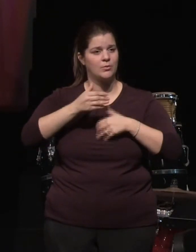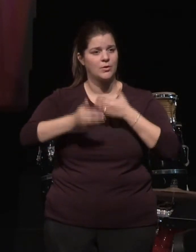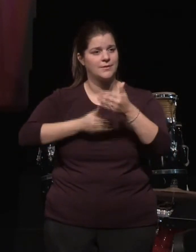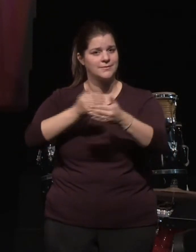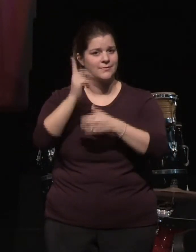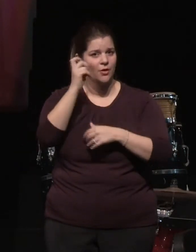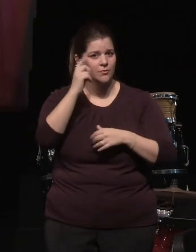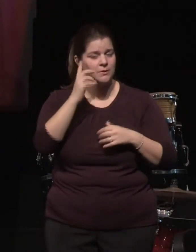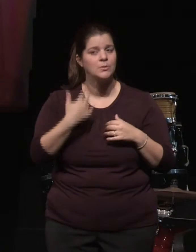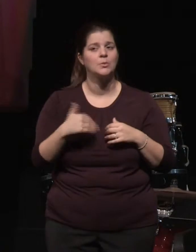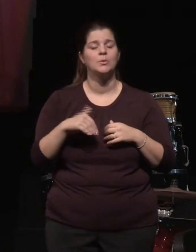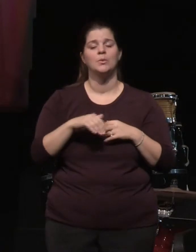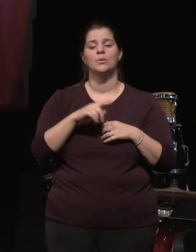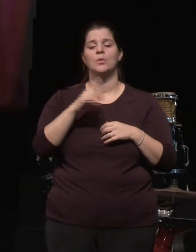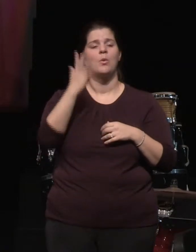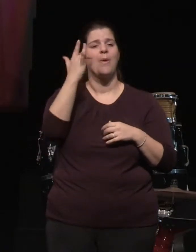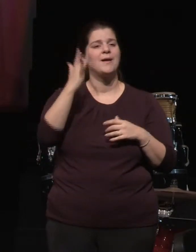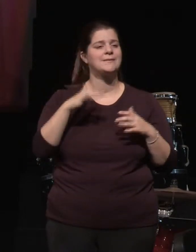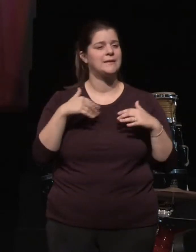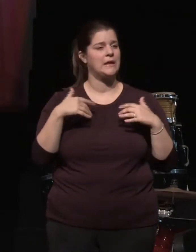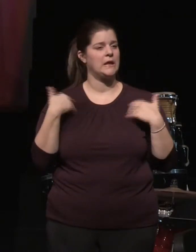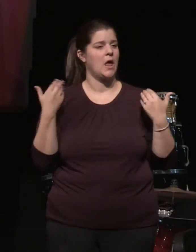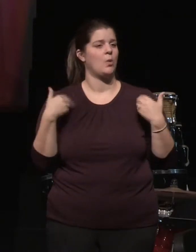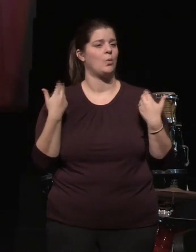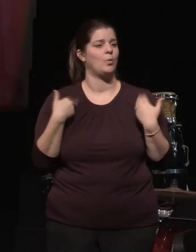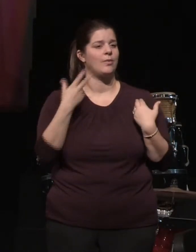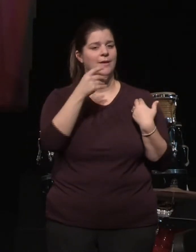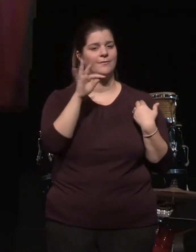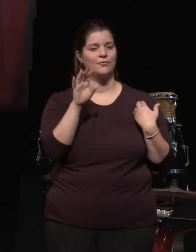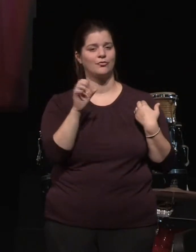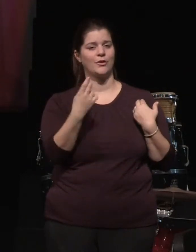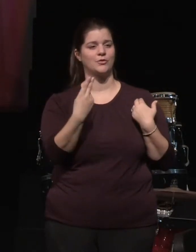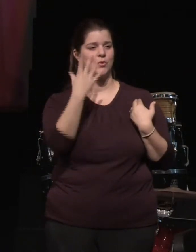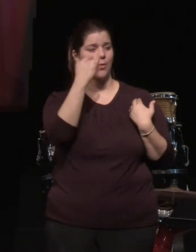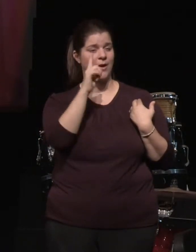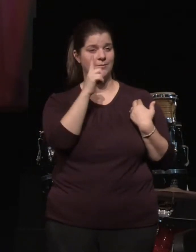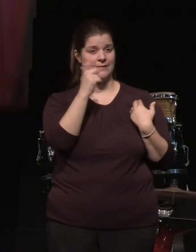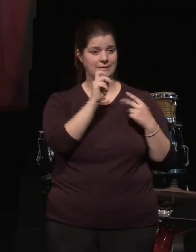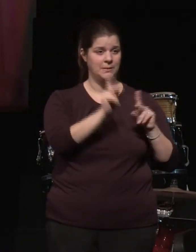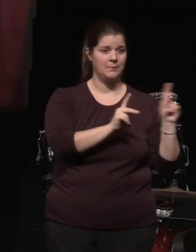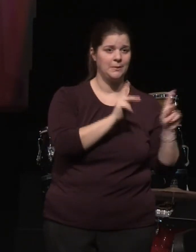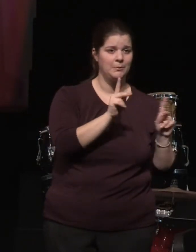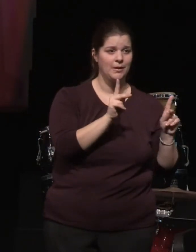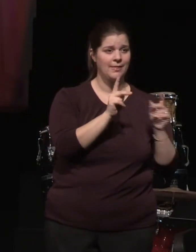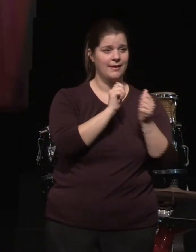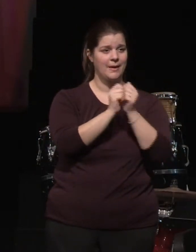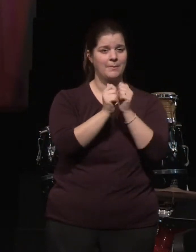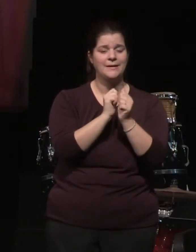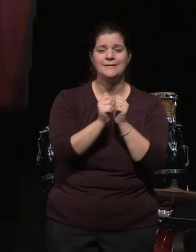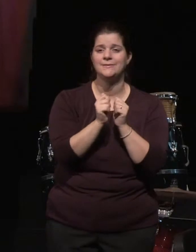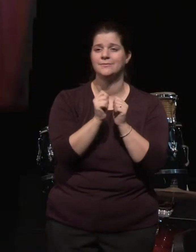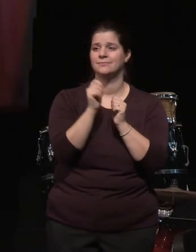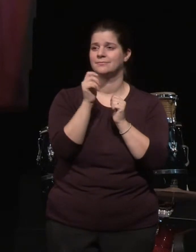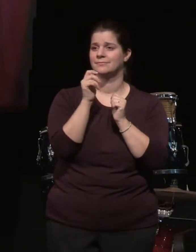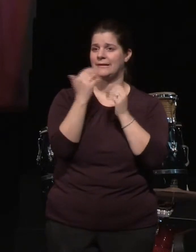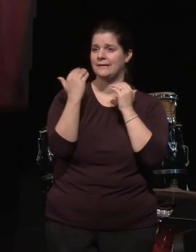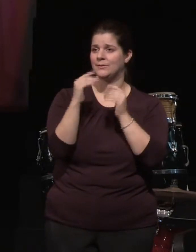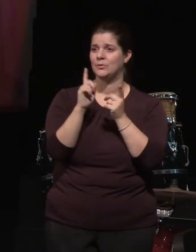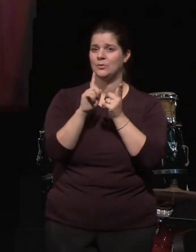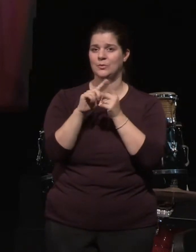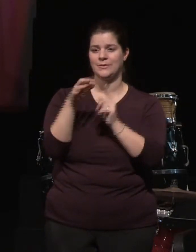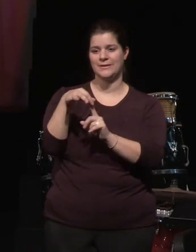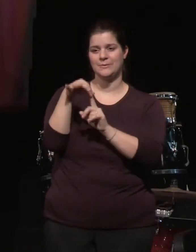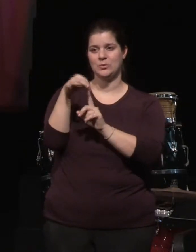process young and fresh isn't merely the candidates or even the campaigns or a special Tuesday in